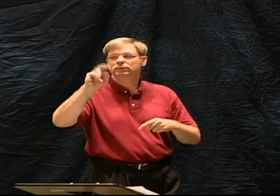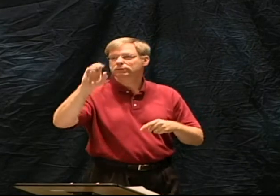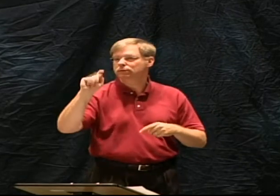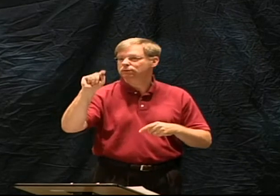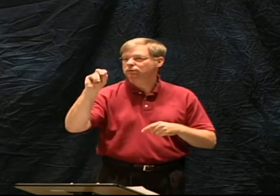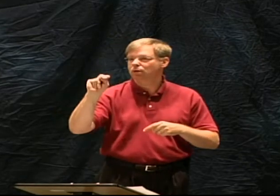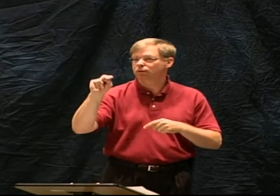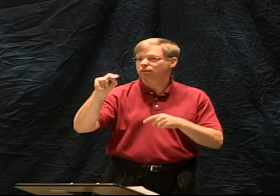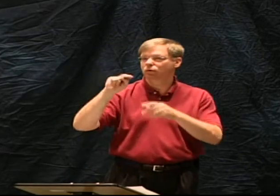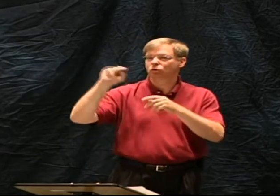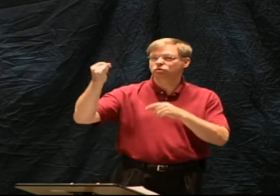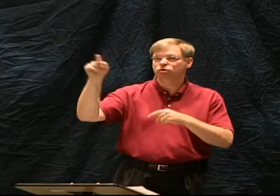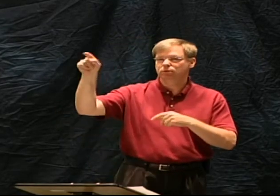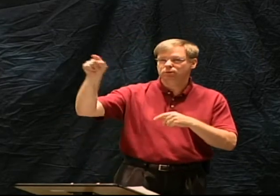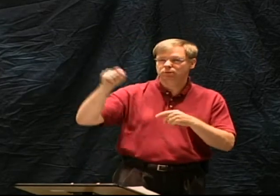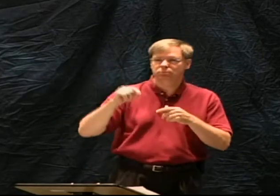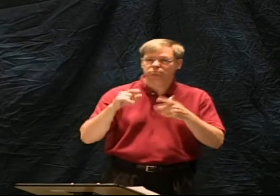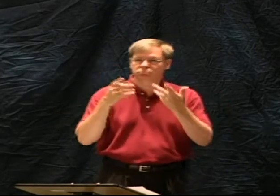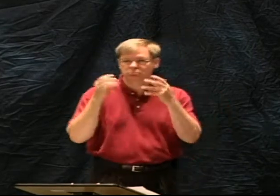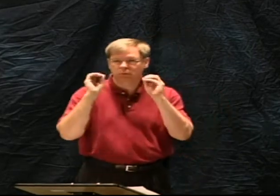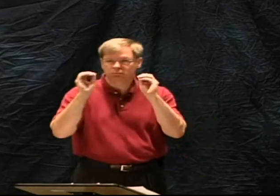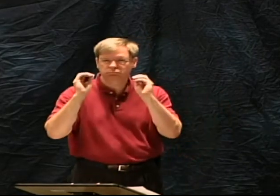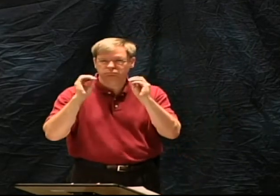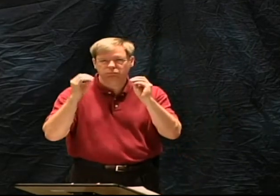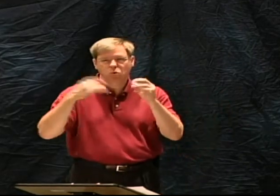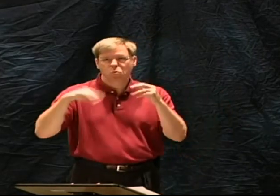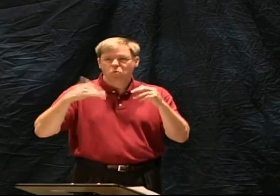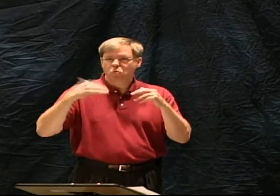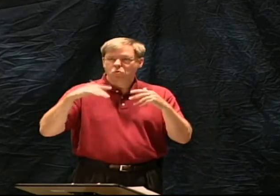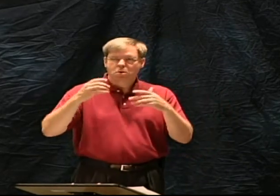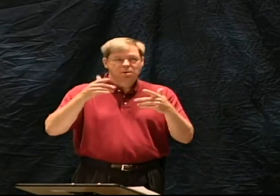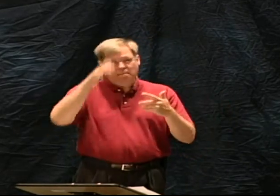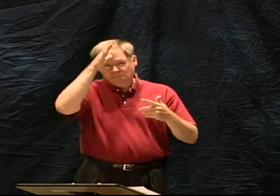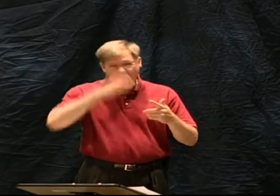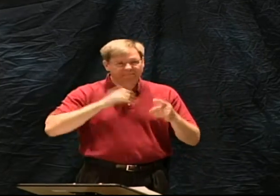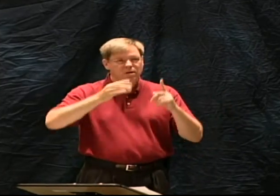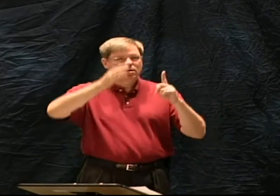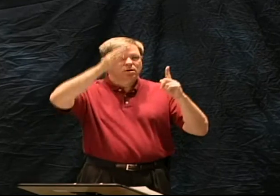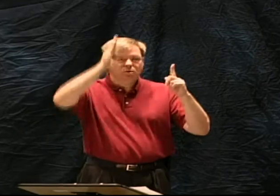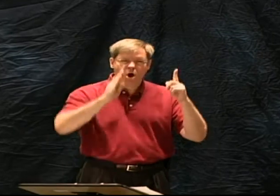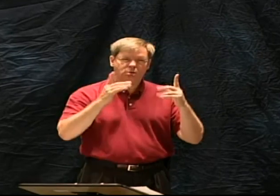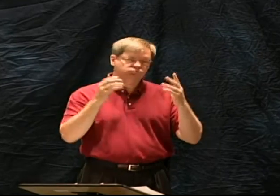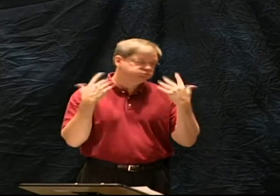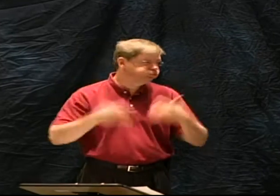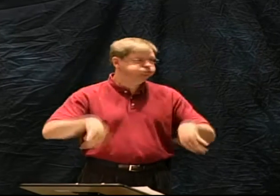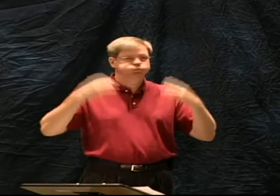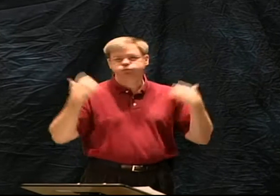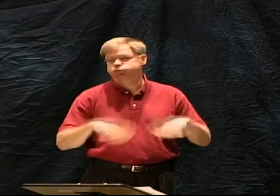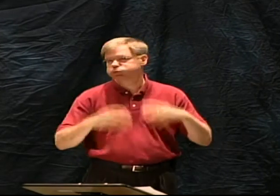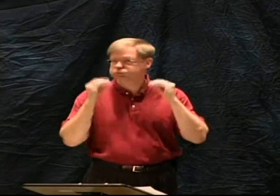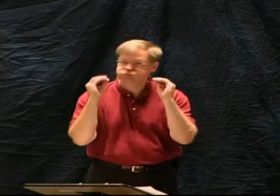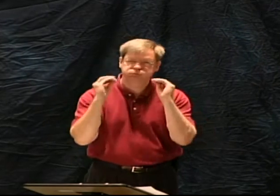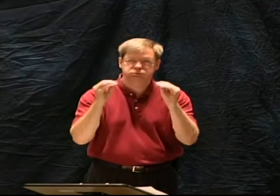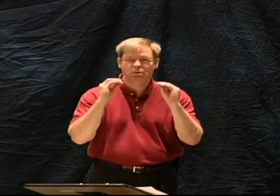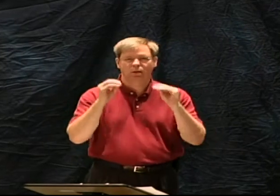B.B. Warfield, the great Princeton theologian, who was a great man of God,